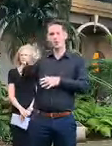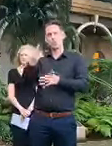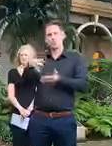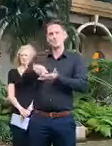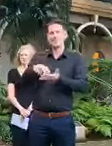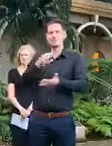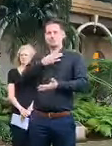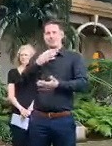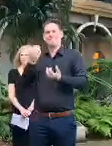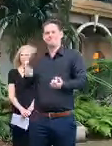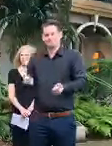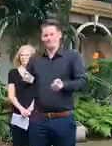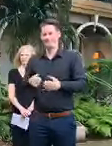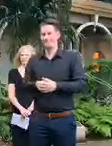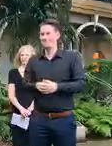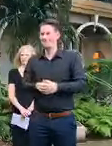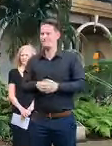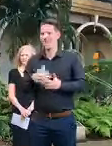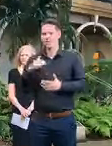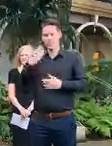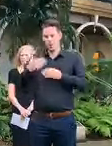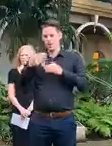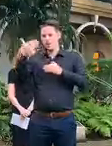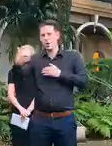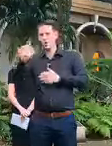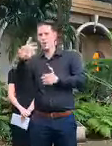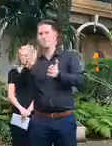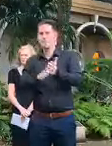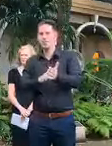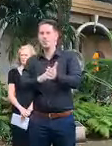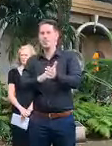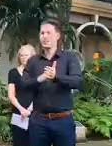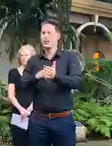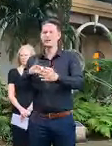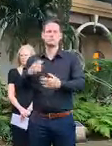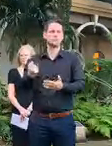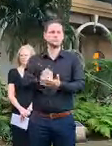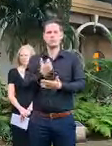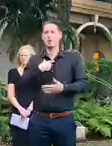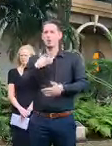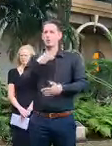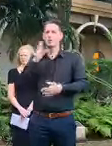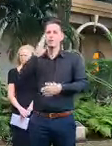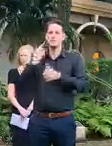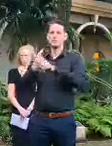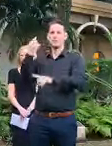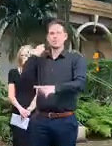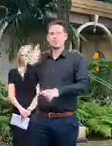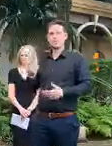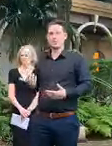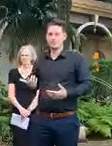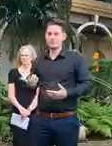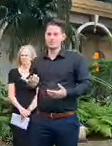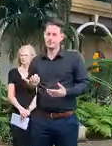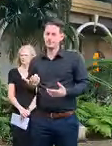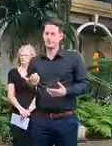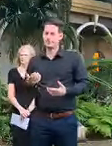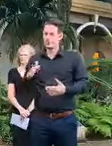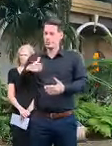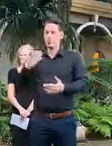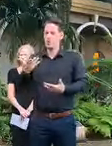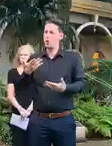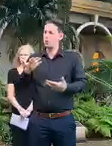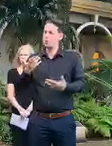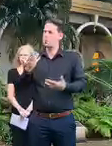And I don't want get to the situation in a month's time when you're saying, oh, if only I hadn't I hadn't done that. We're taking